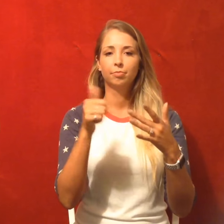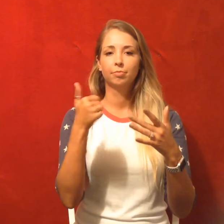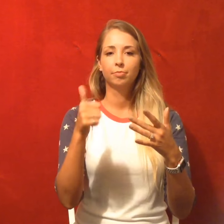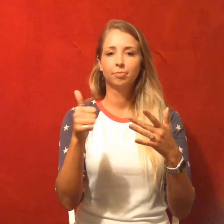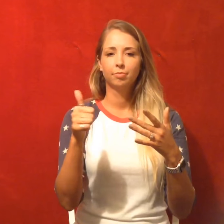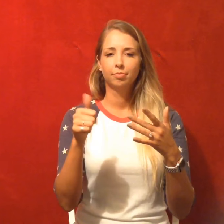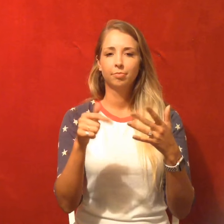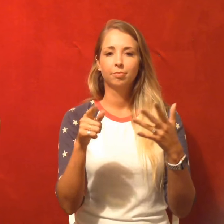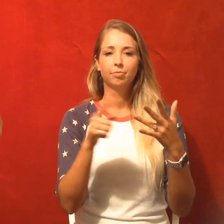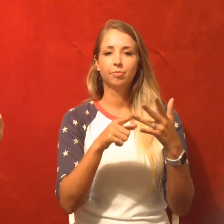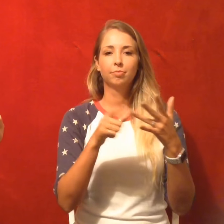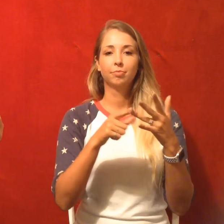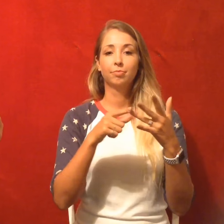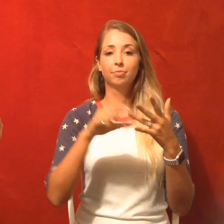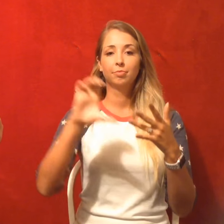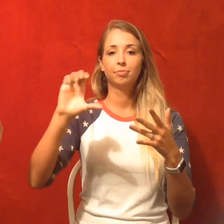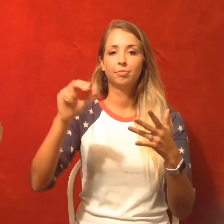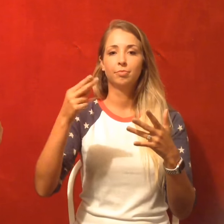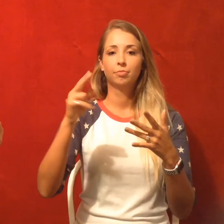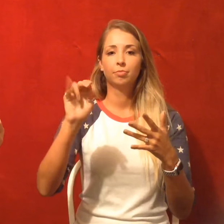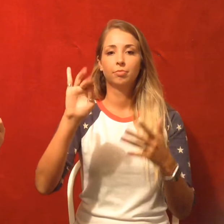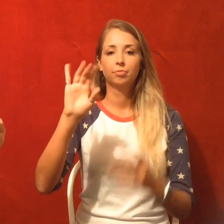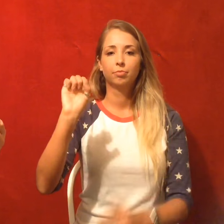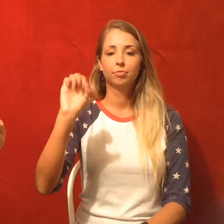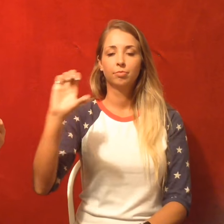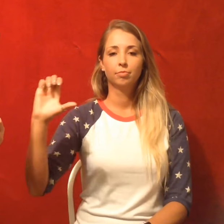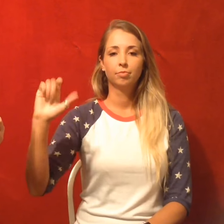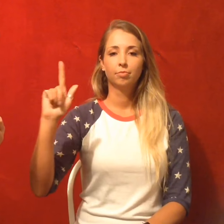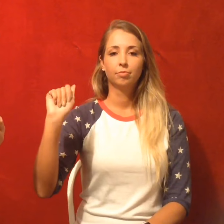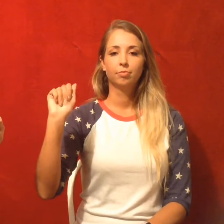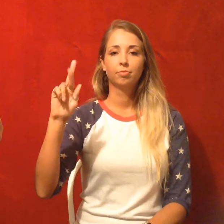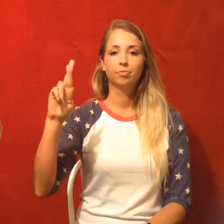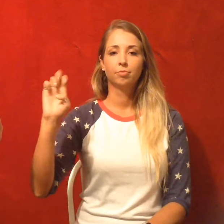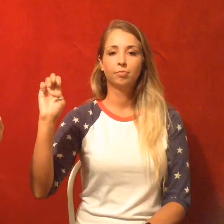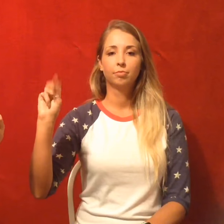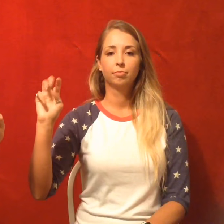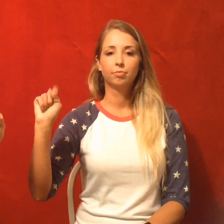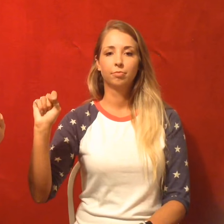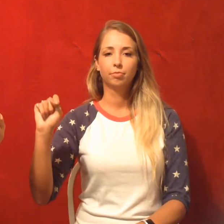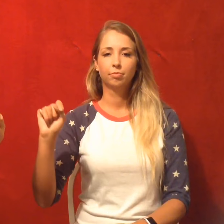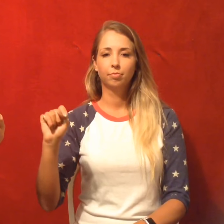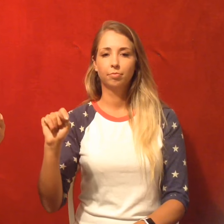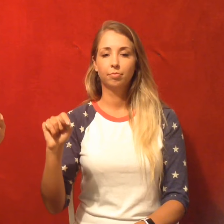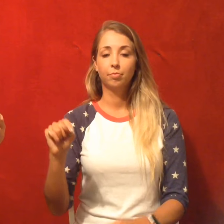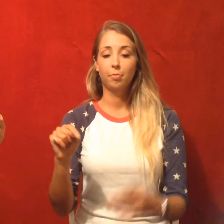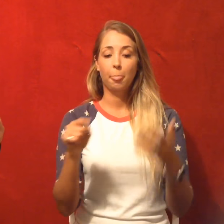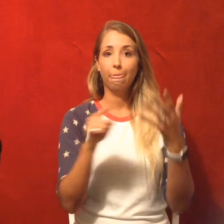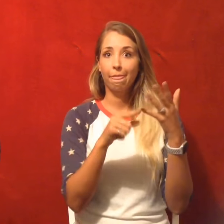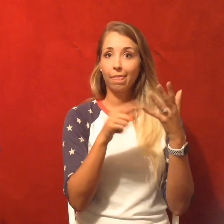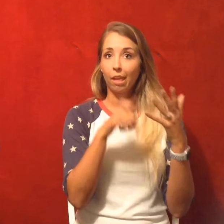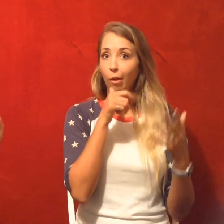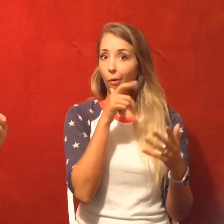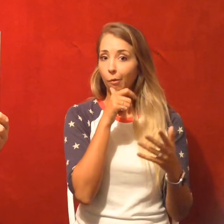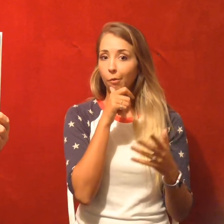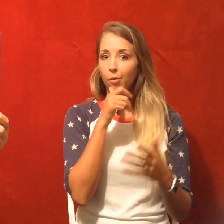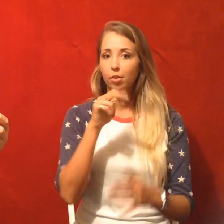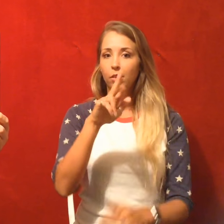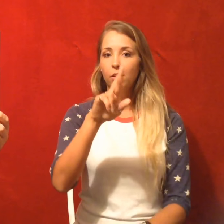This is Avengers Annual number 10. This came out in 1981. Story by Chris Claremont. Yeah. He's. He does everything.